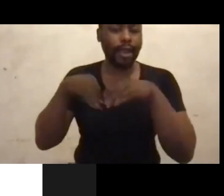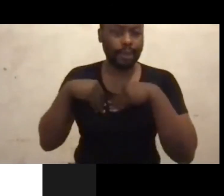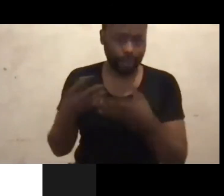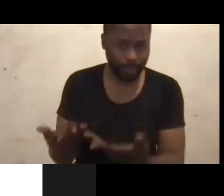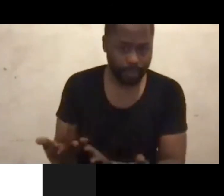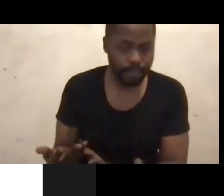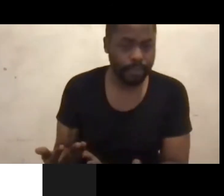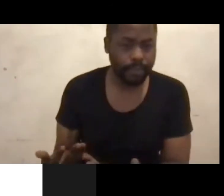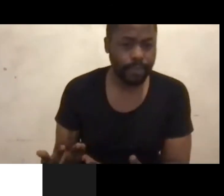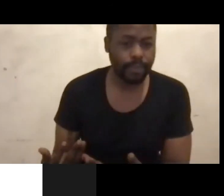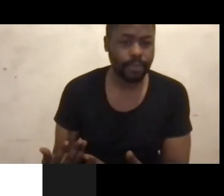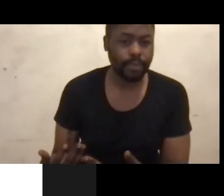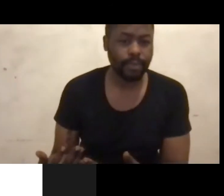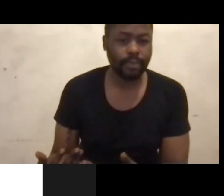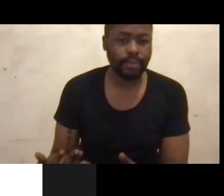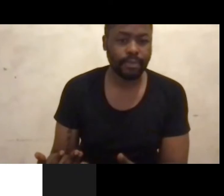blessing to me. Thank you.